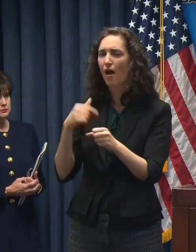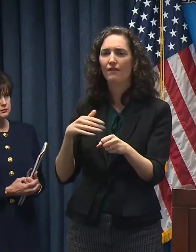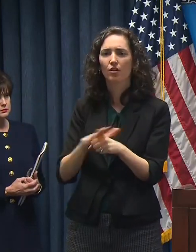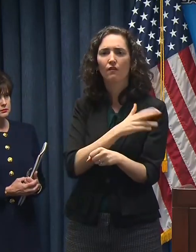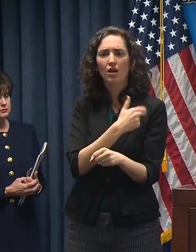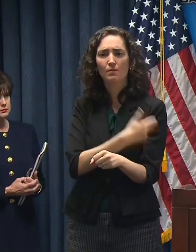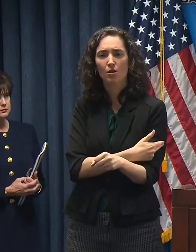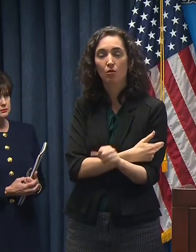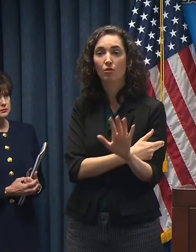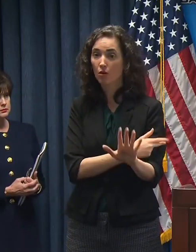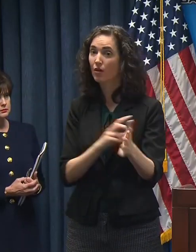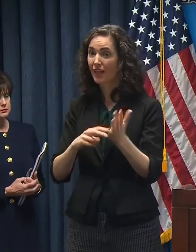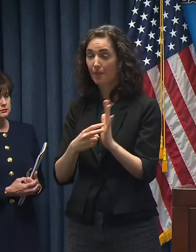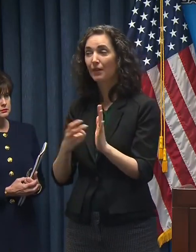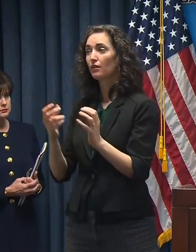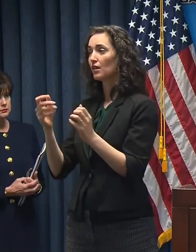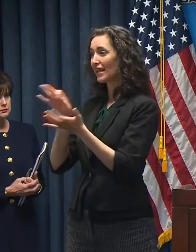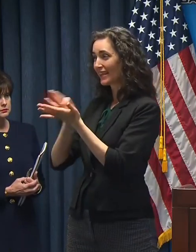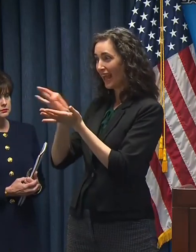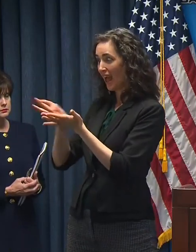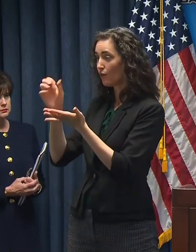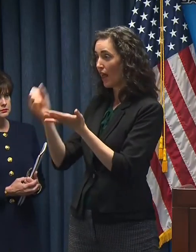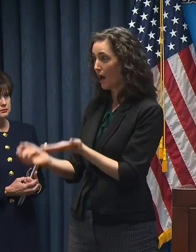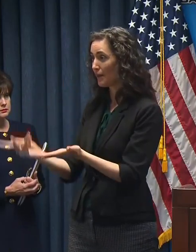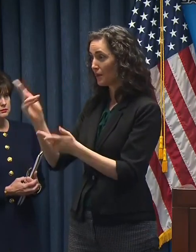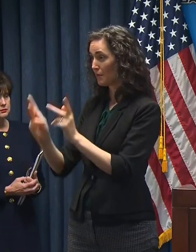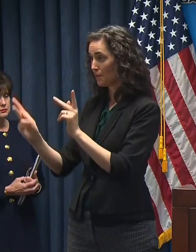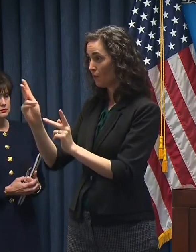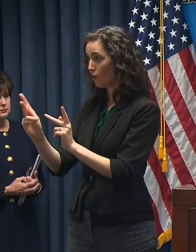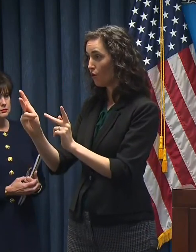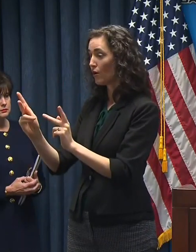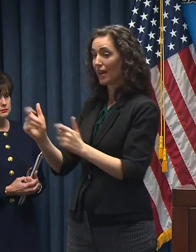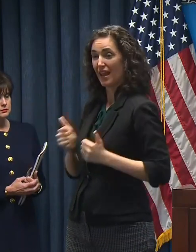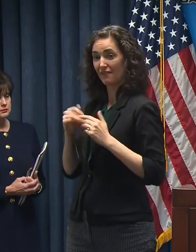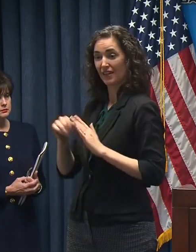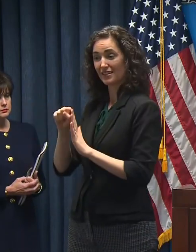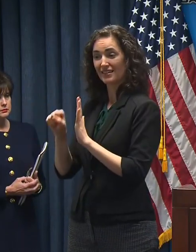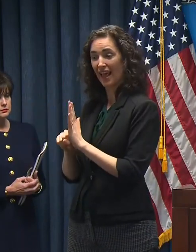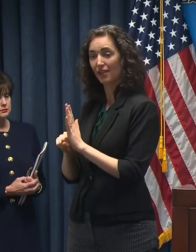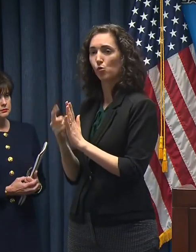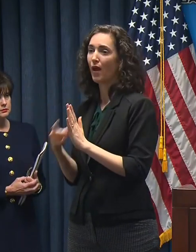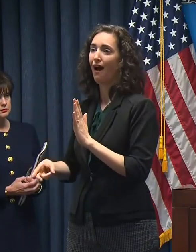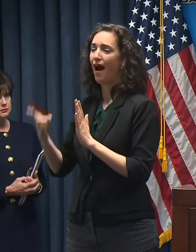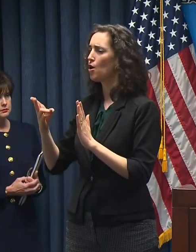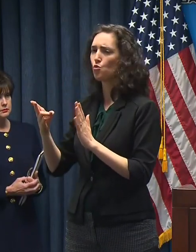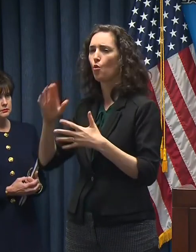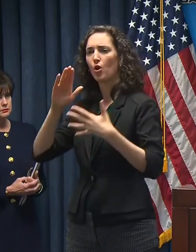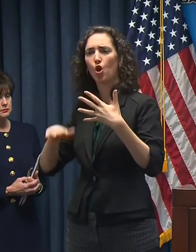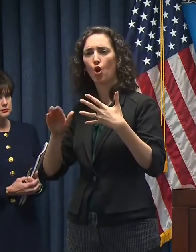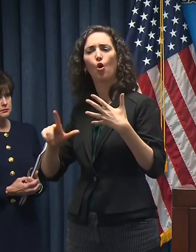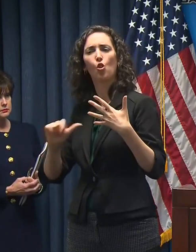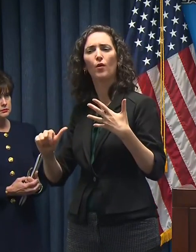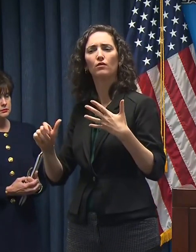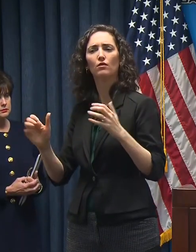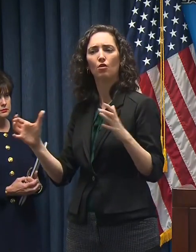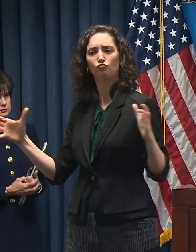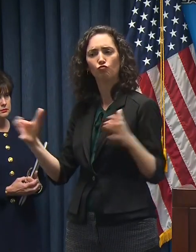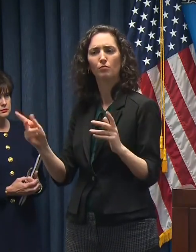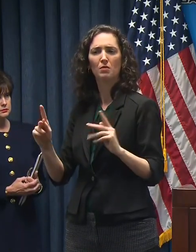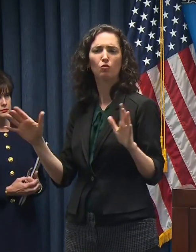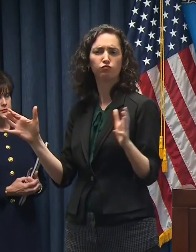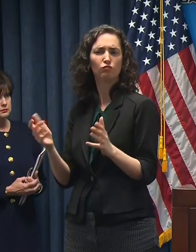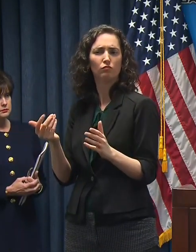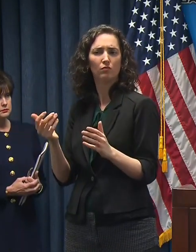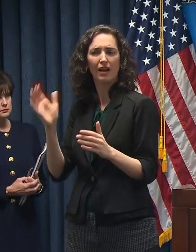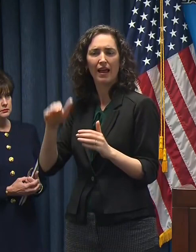the country on a per capita basis, we're right up there at the top. And, in fact, if you rank ordered the raw count of all